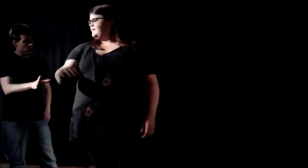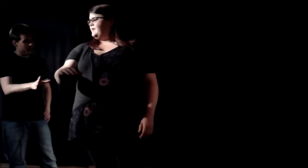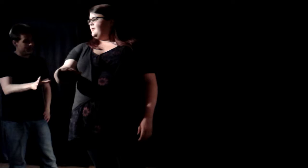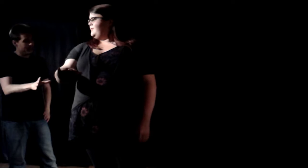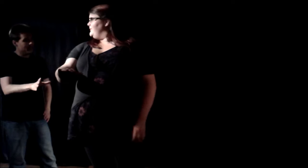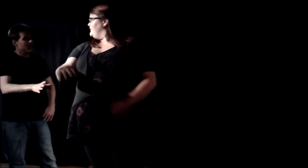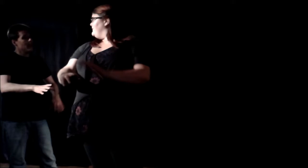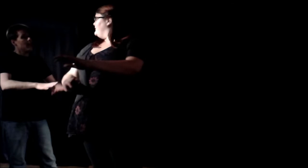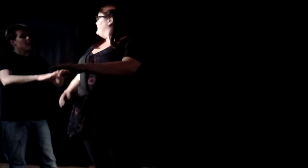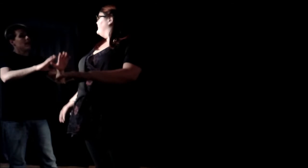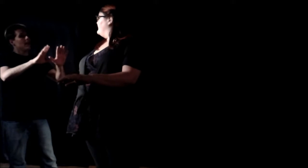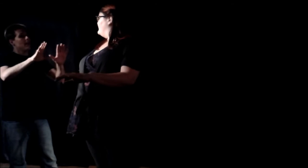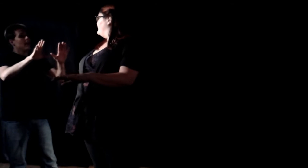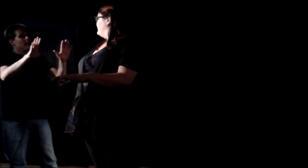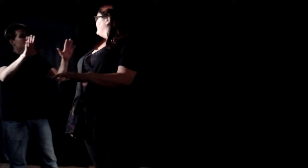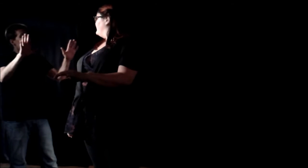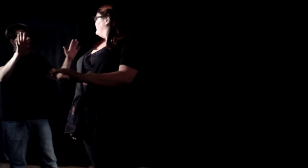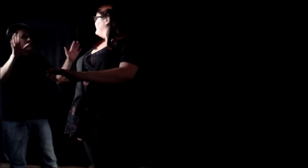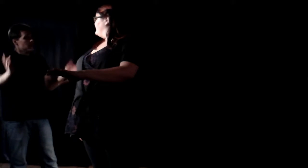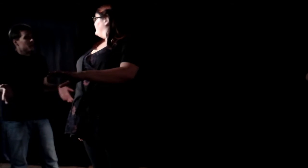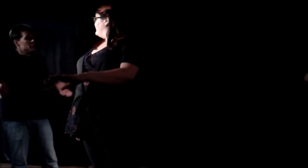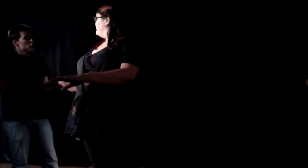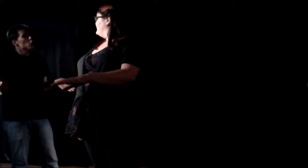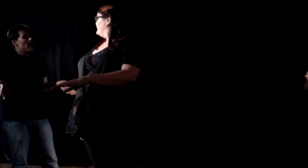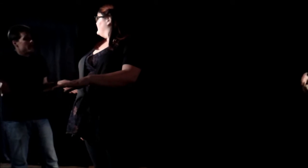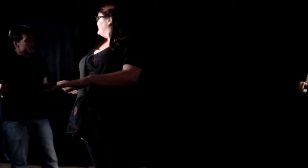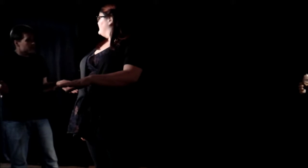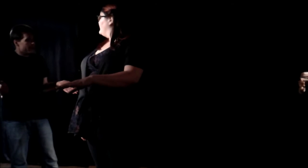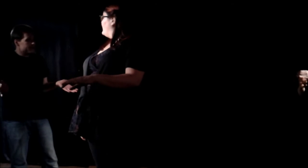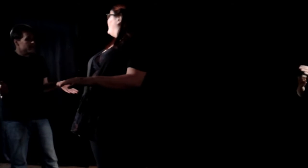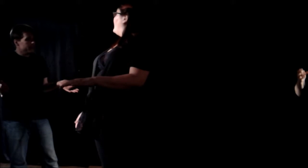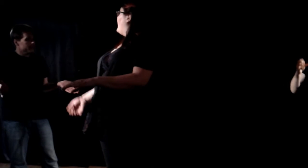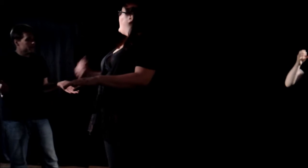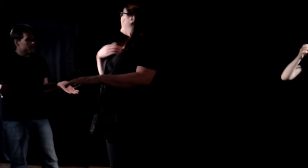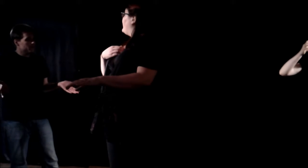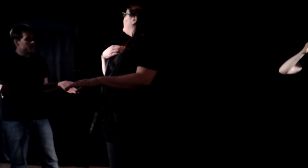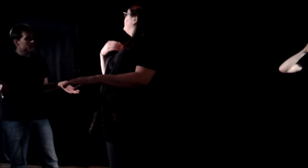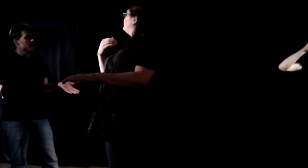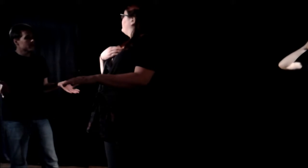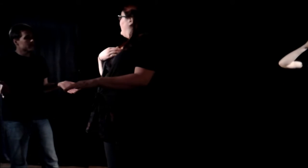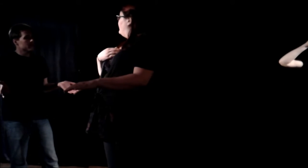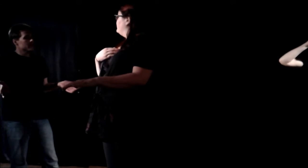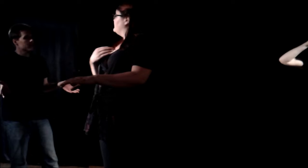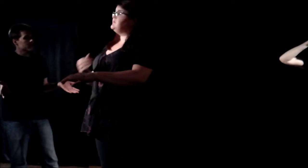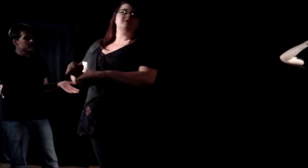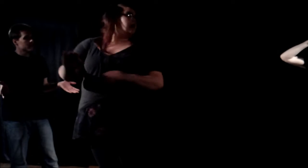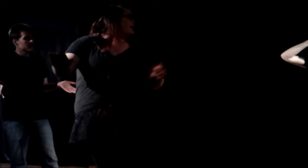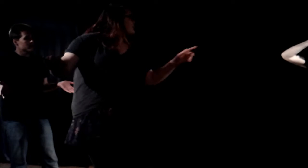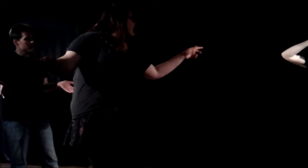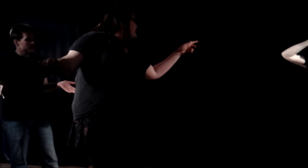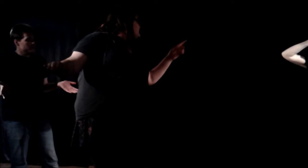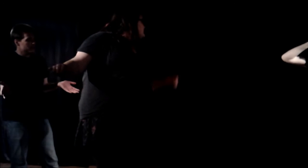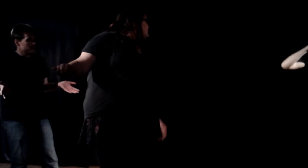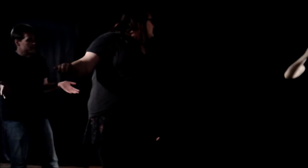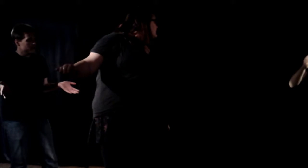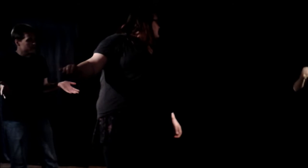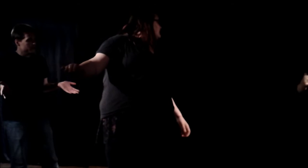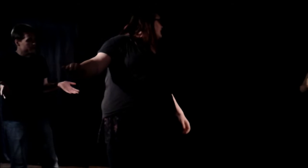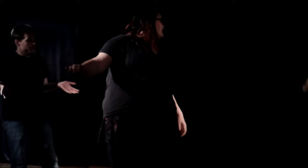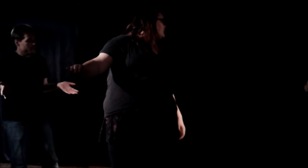morning and nothing knew happened last night. I read Harry